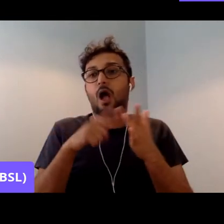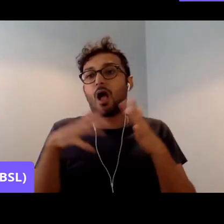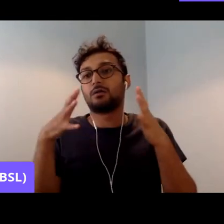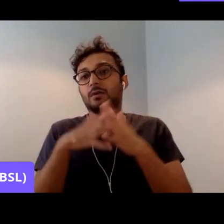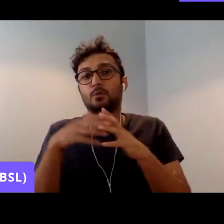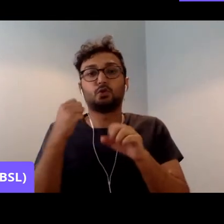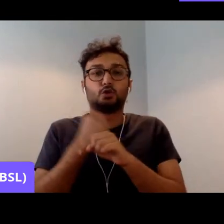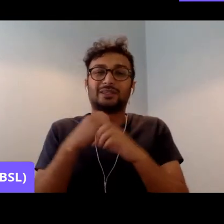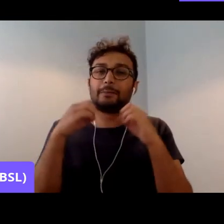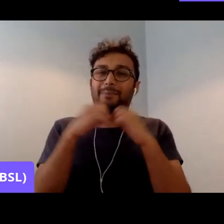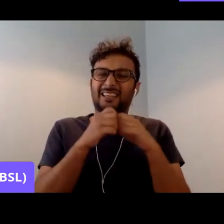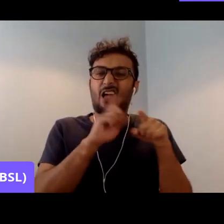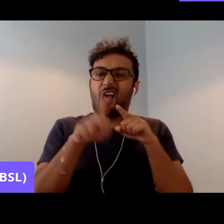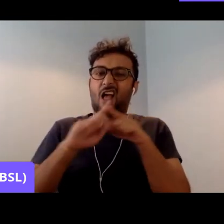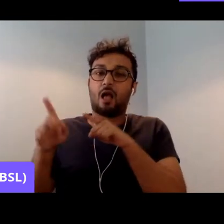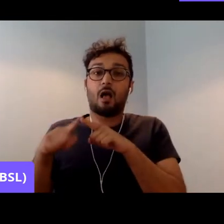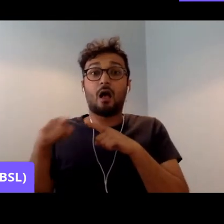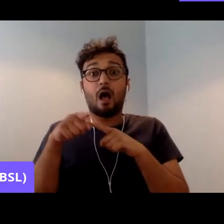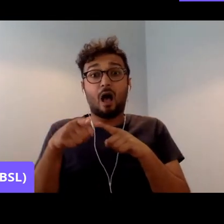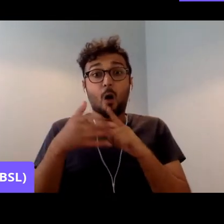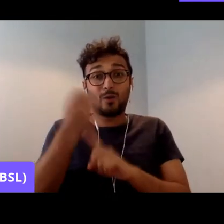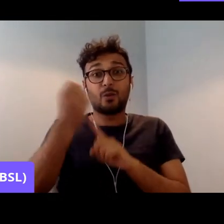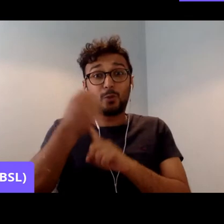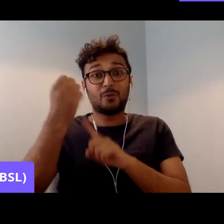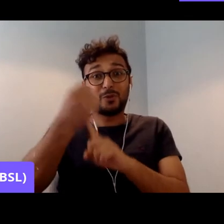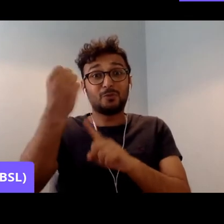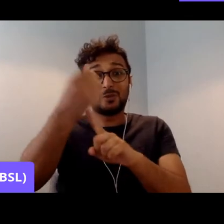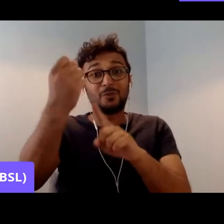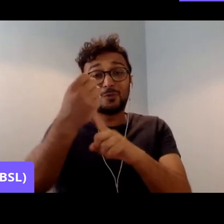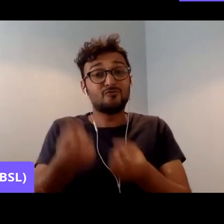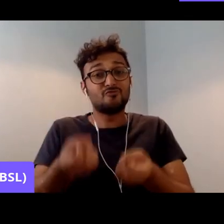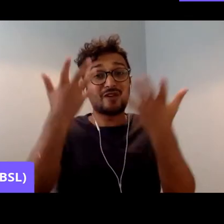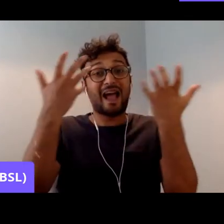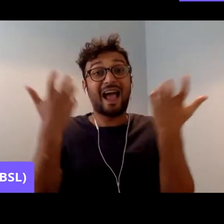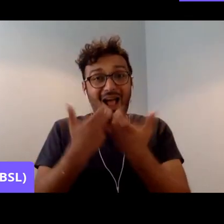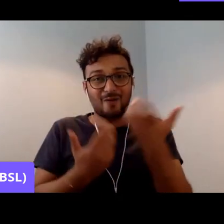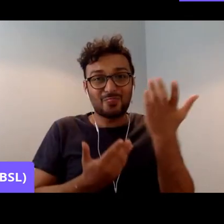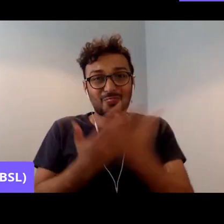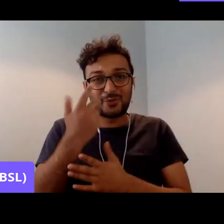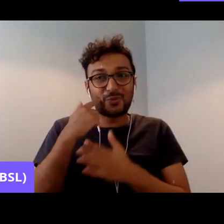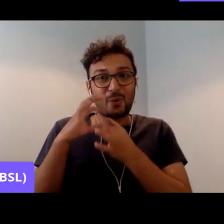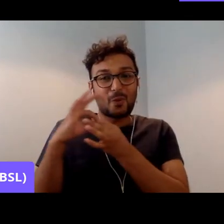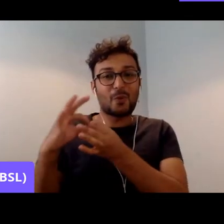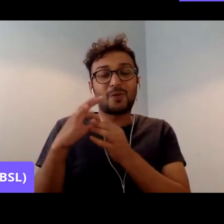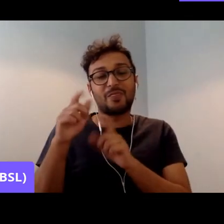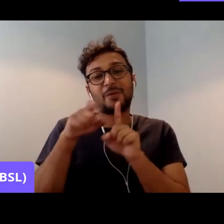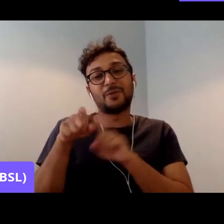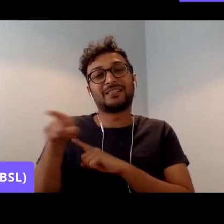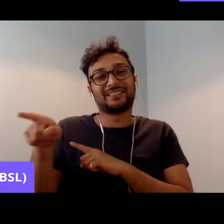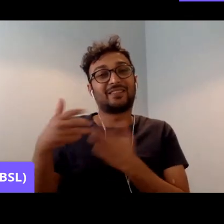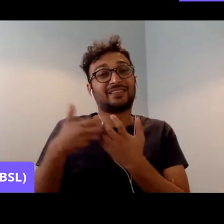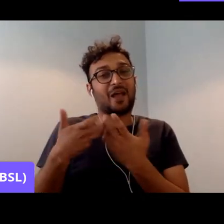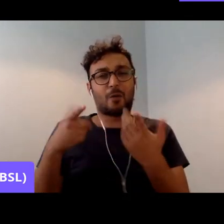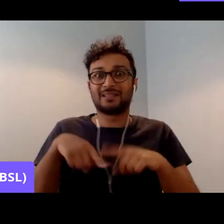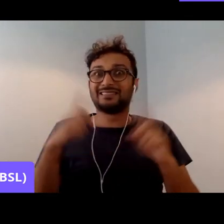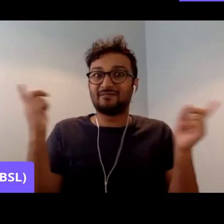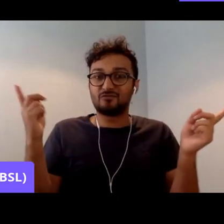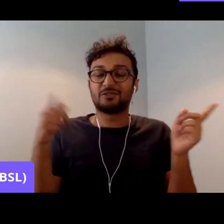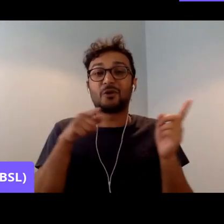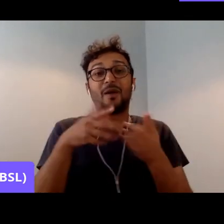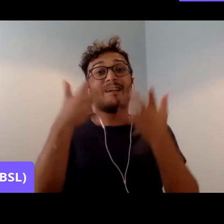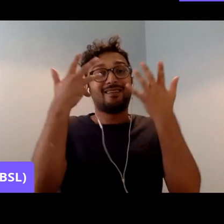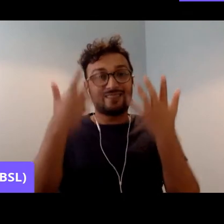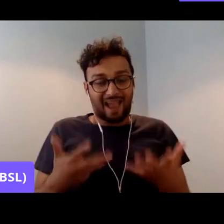actually winning strikes, because they do work with the community. And this is the difference. And as neoliberalism develops